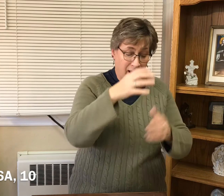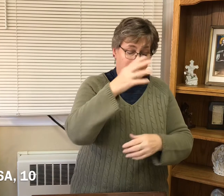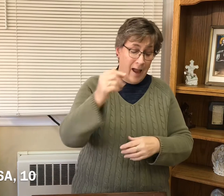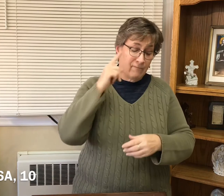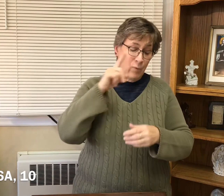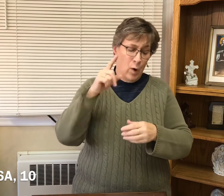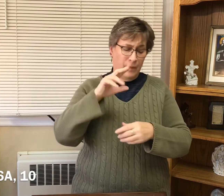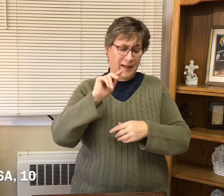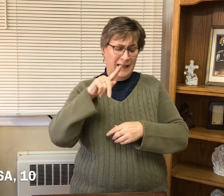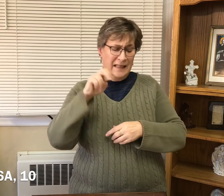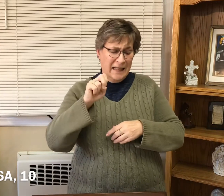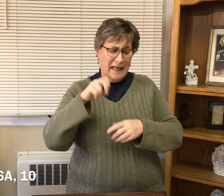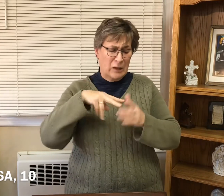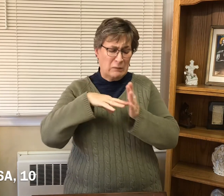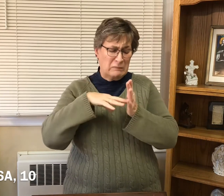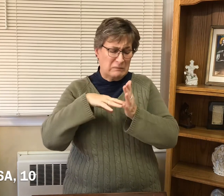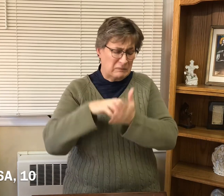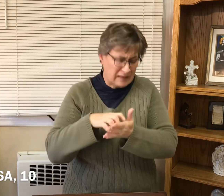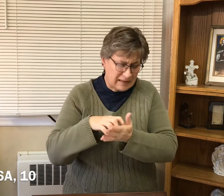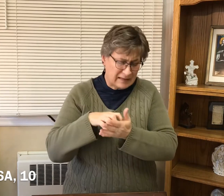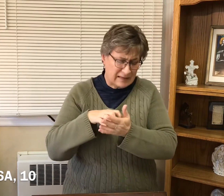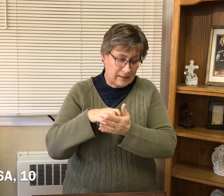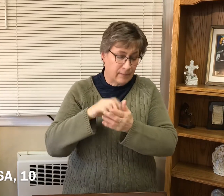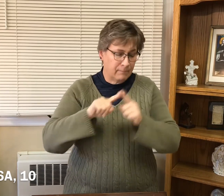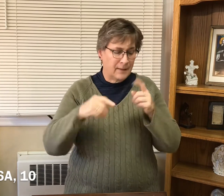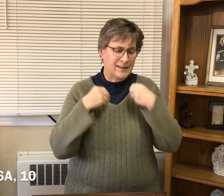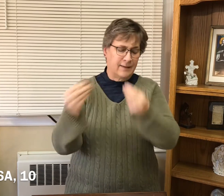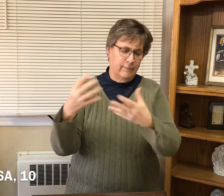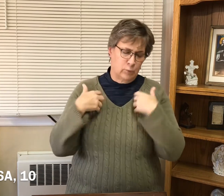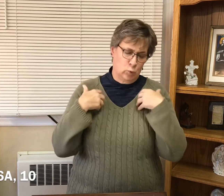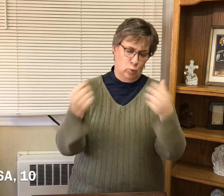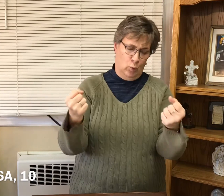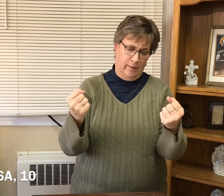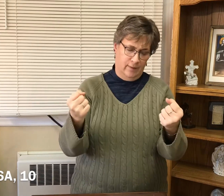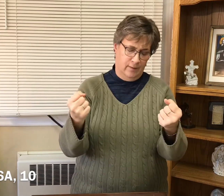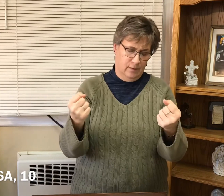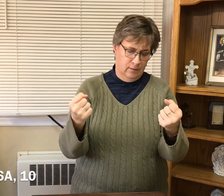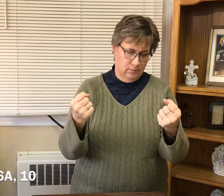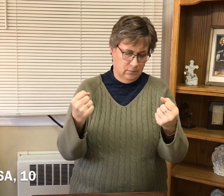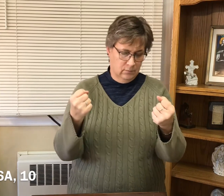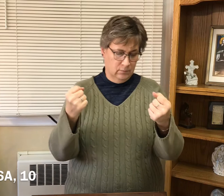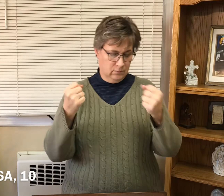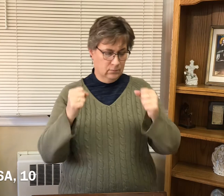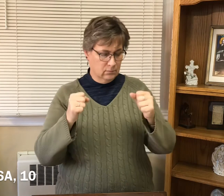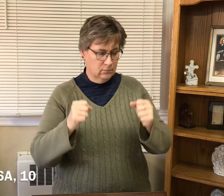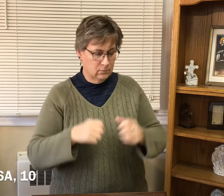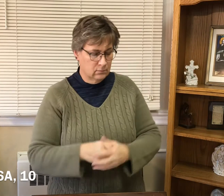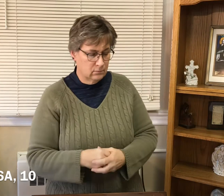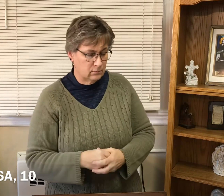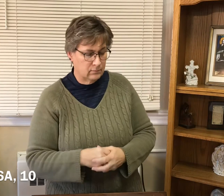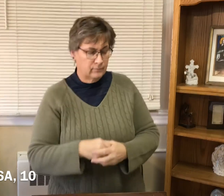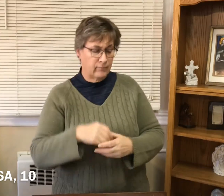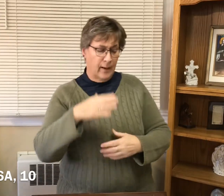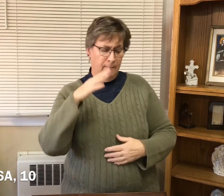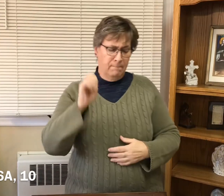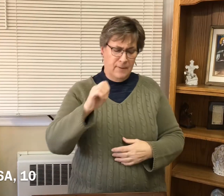Make firm the knees that are weak. Say to those whose hearts are frightened, be strong,